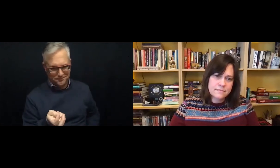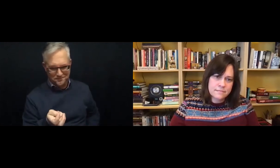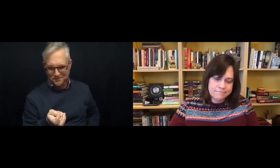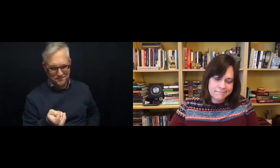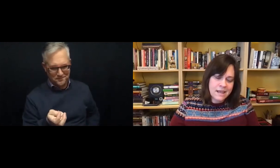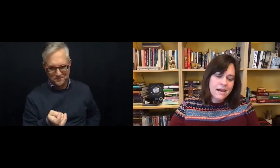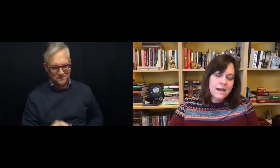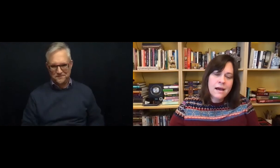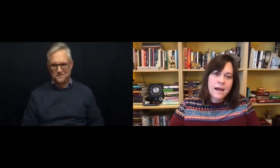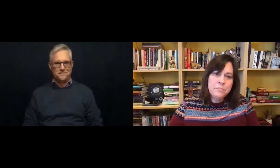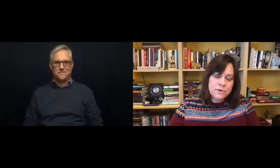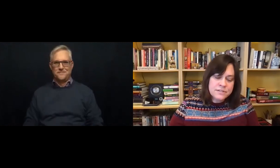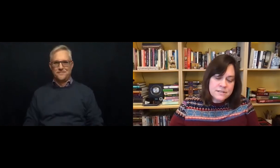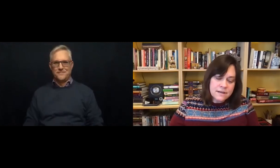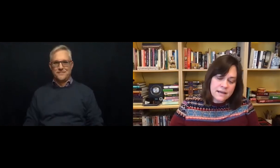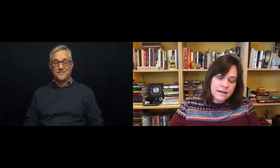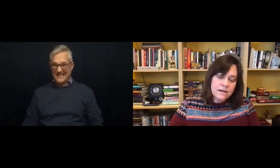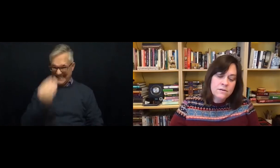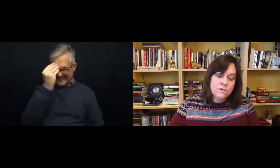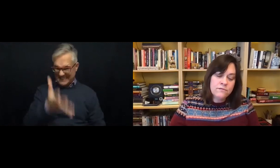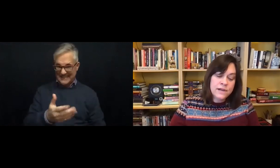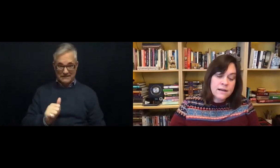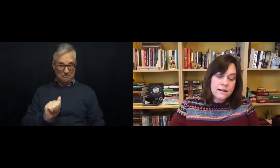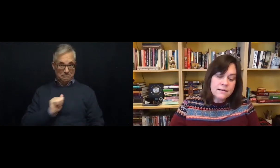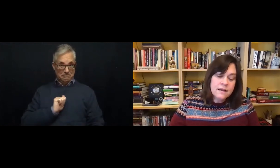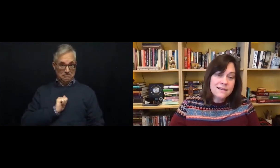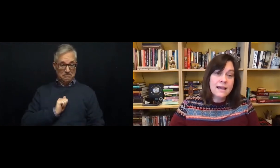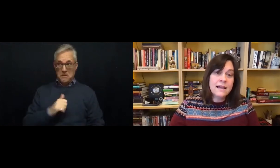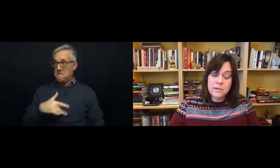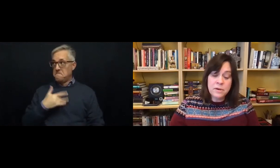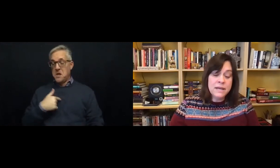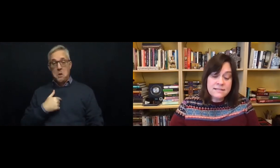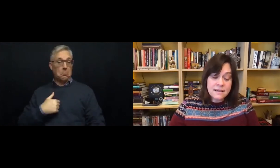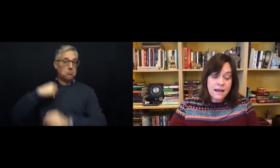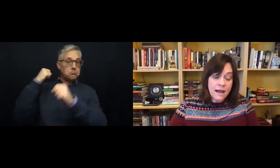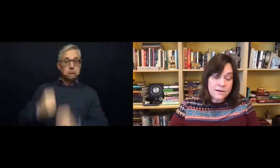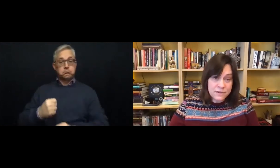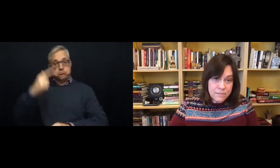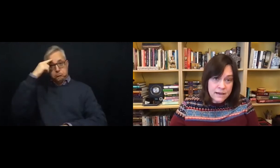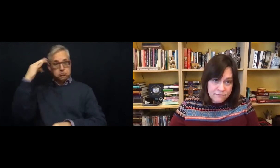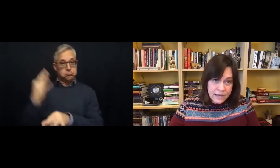I personally don't feel like I am amazing God with my faith